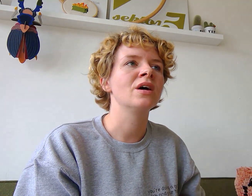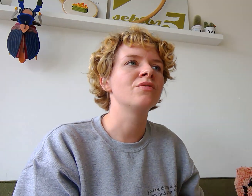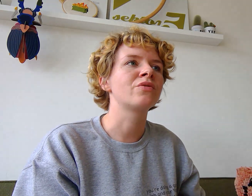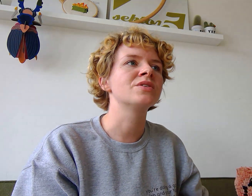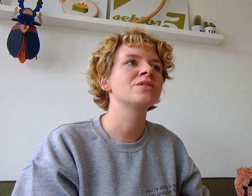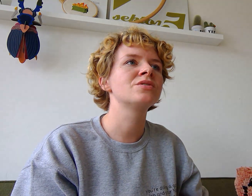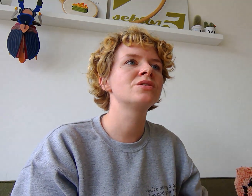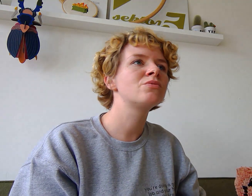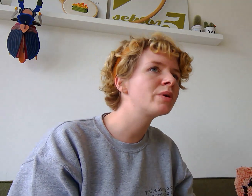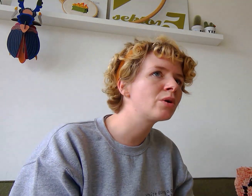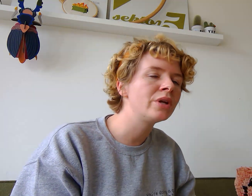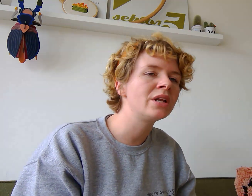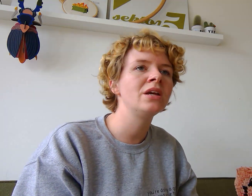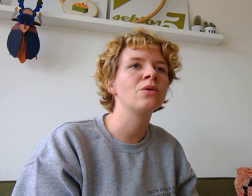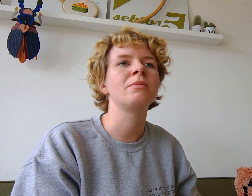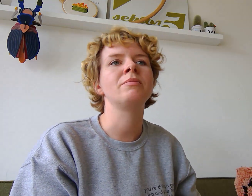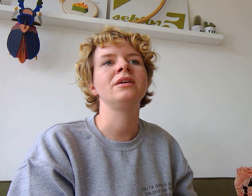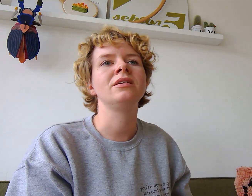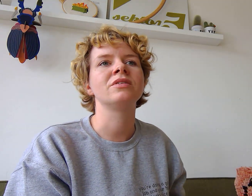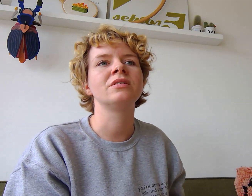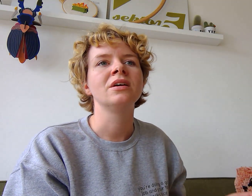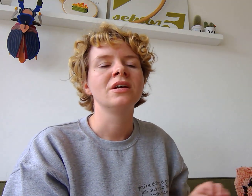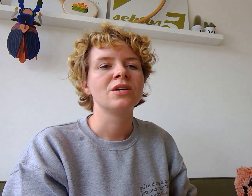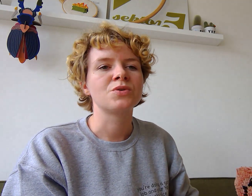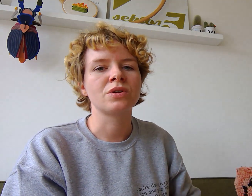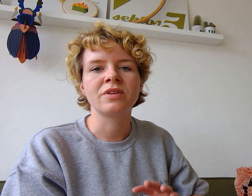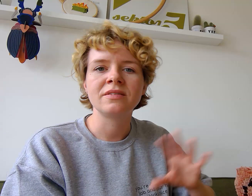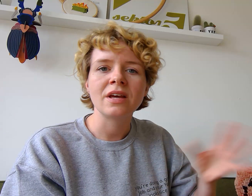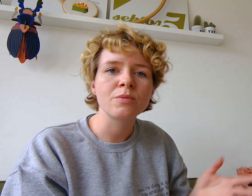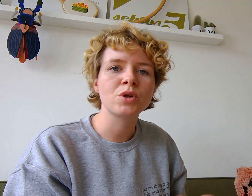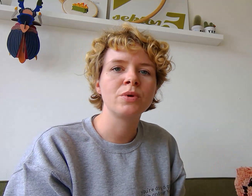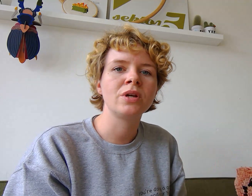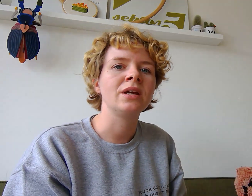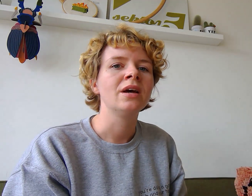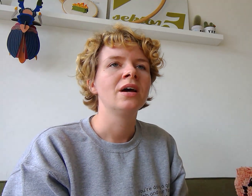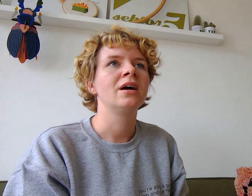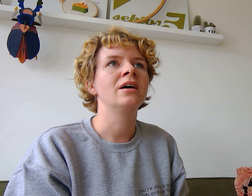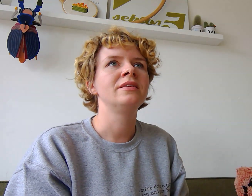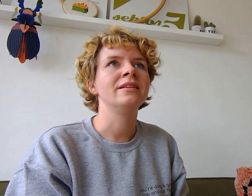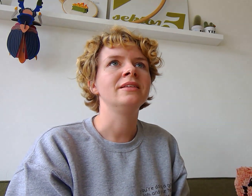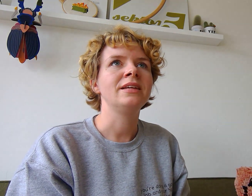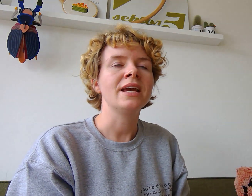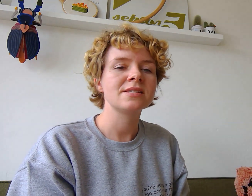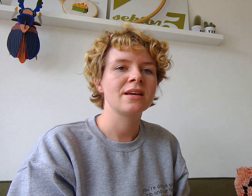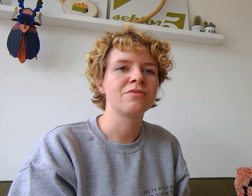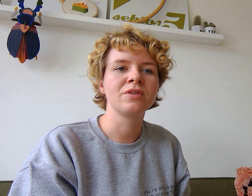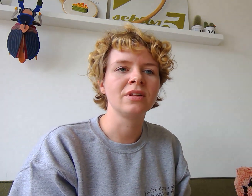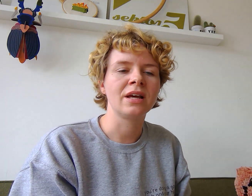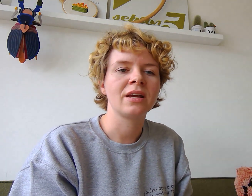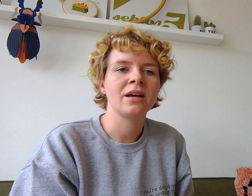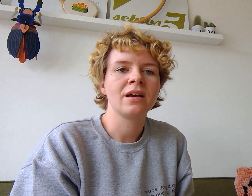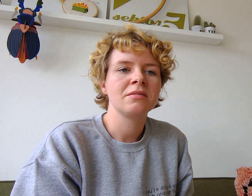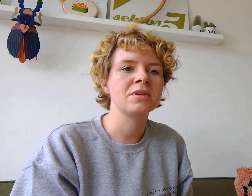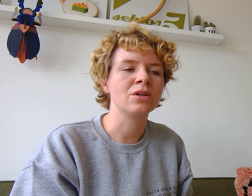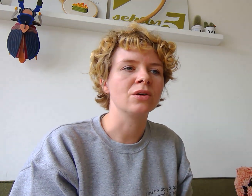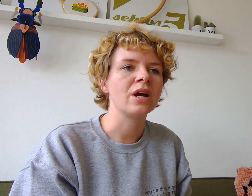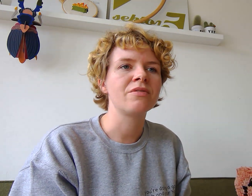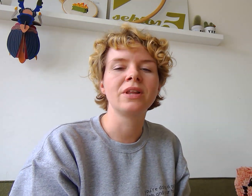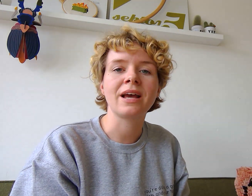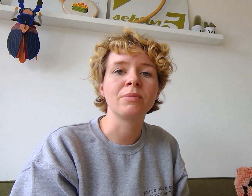for instance, the Ruby community, or maybe even sort of the DevOps community, then yes, I feel like, you know, I feel like I